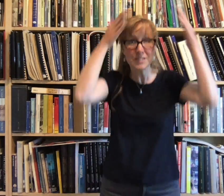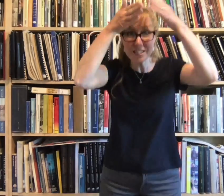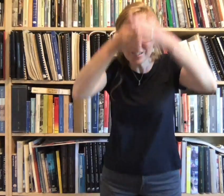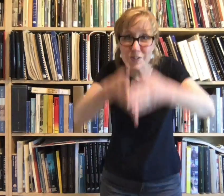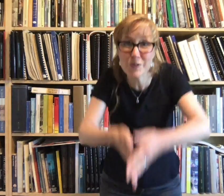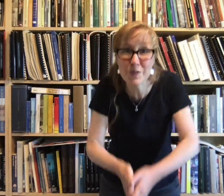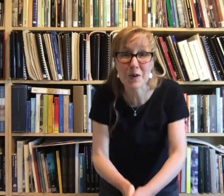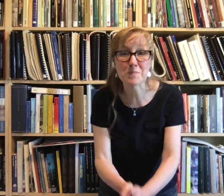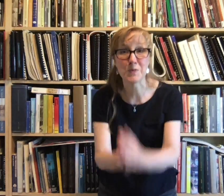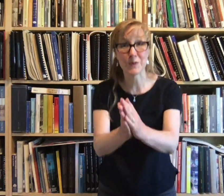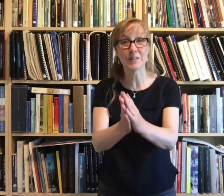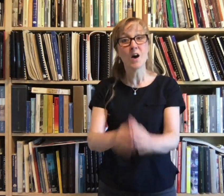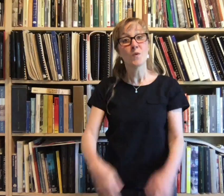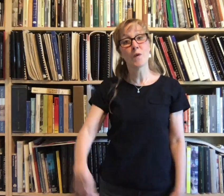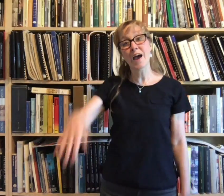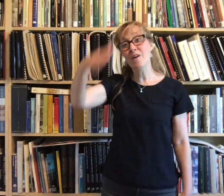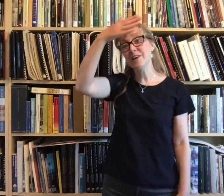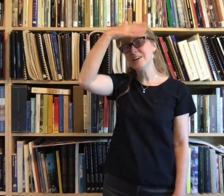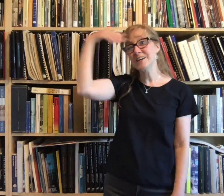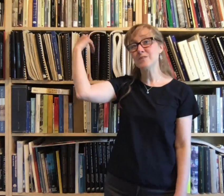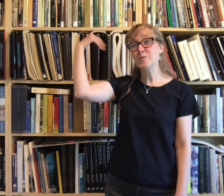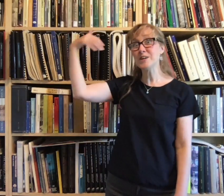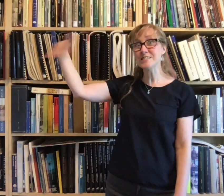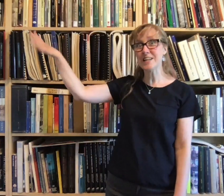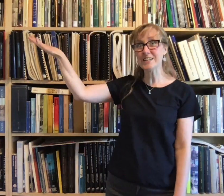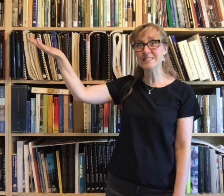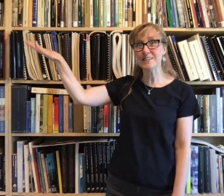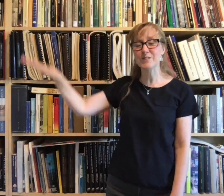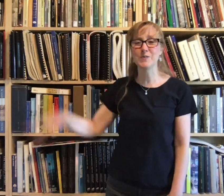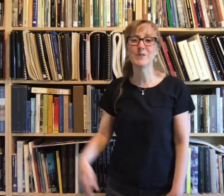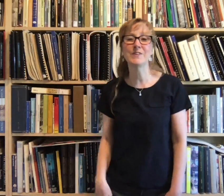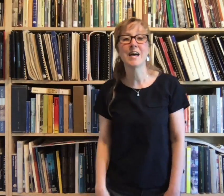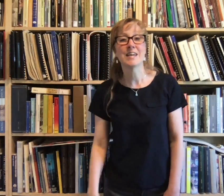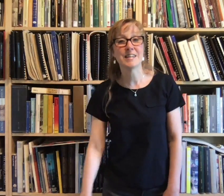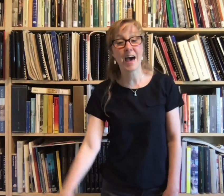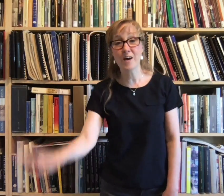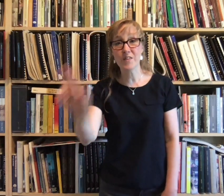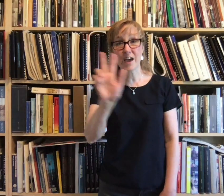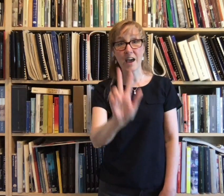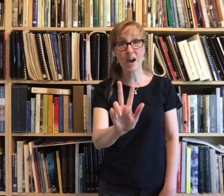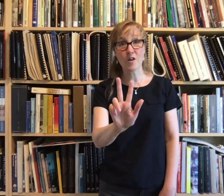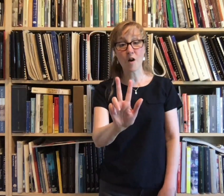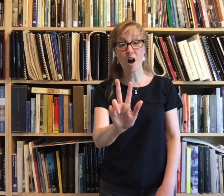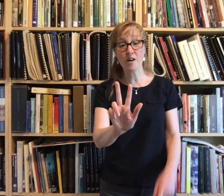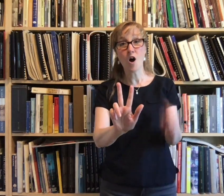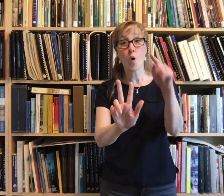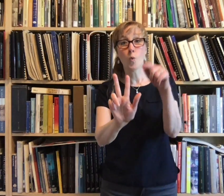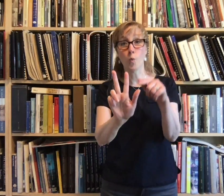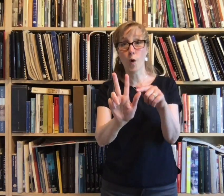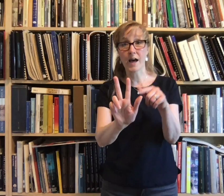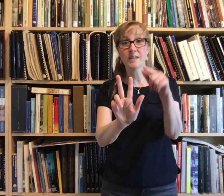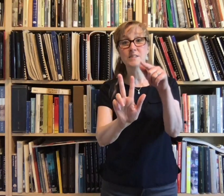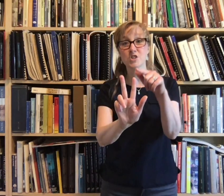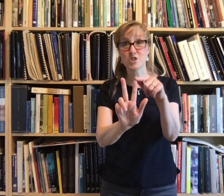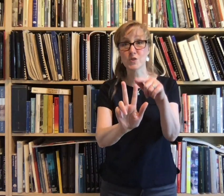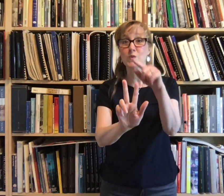into the pool where it was nice and cool. Now there are one, two,